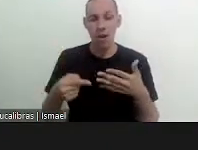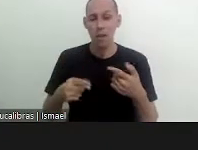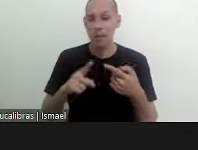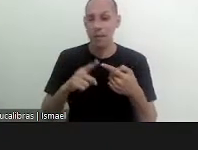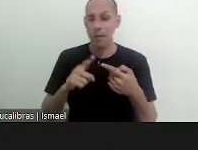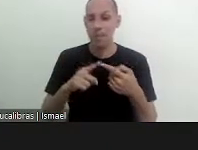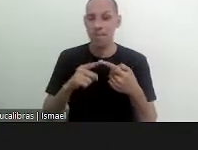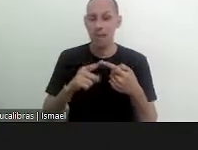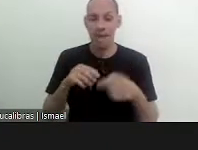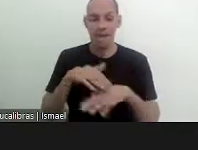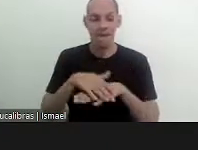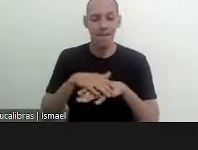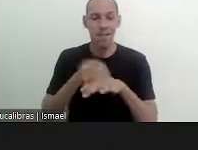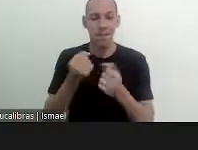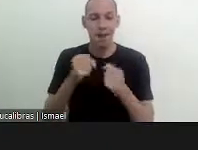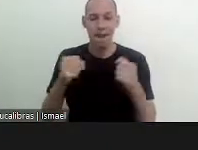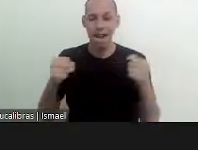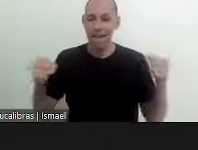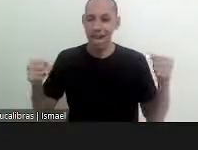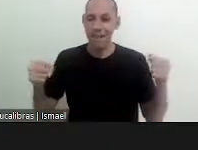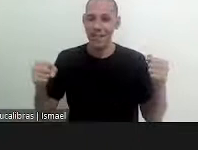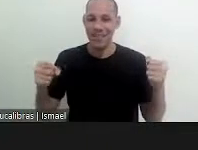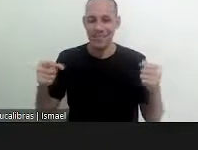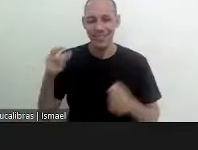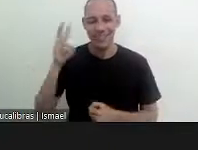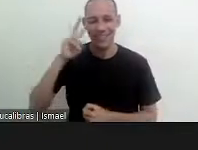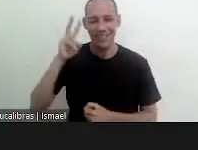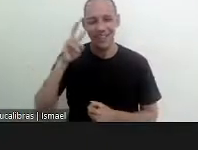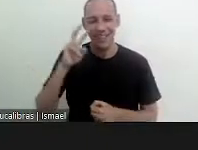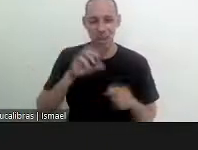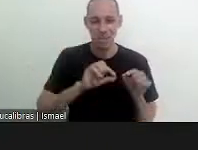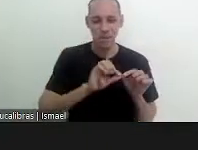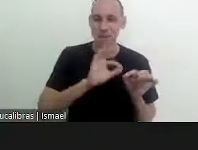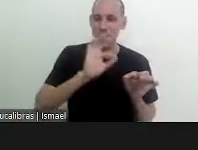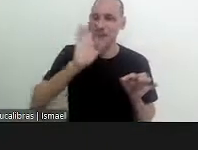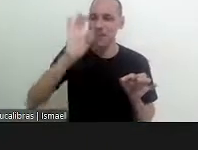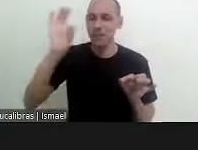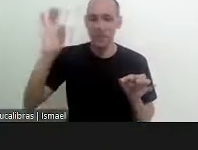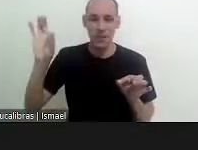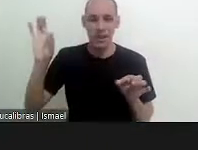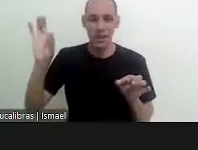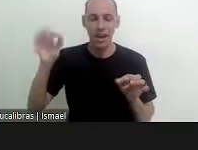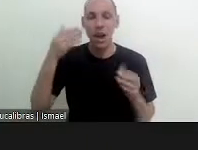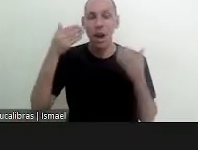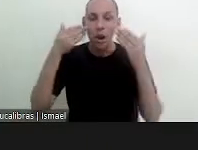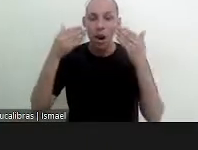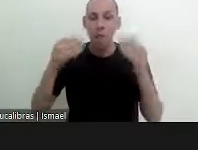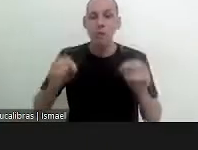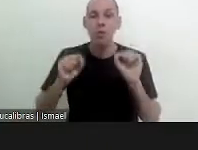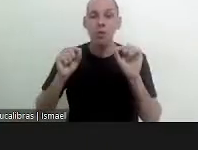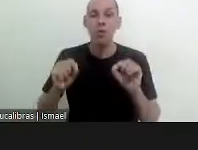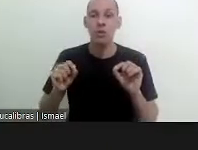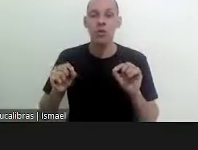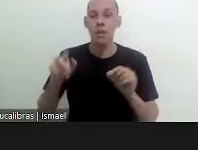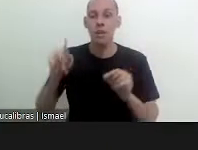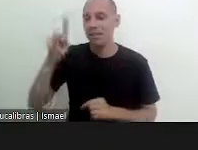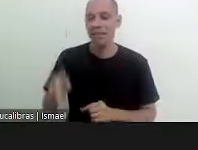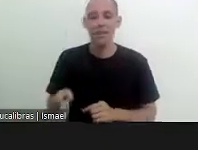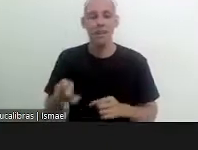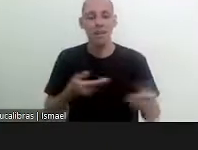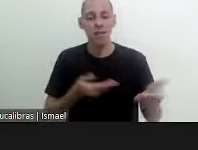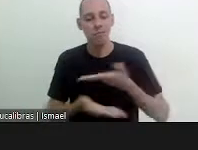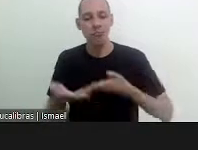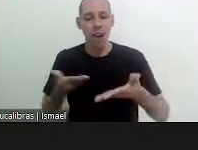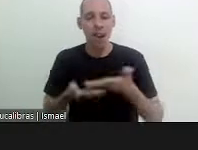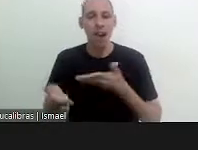here when we expand the network which is a timeline which the timeline shows the shared management of the